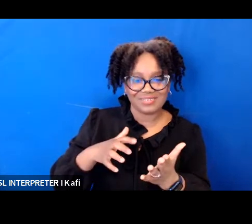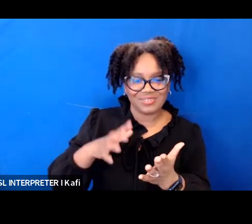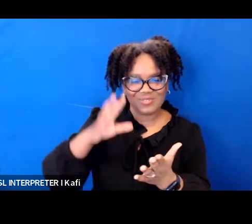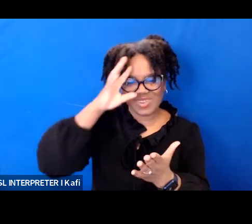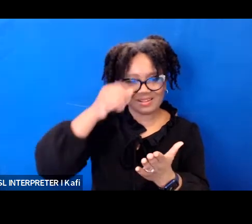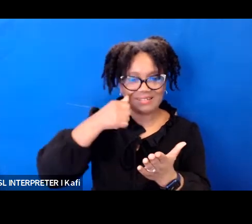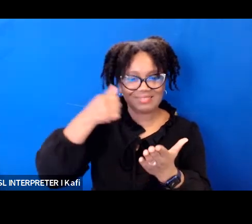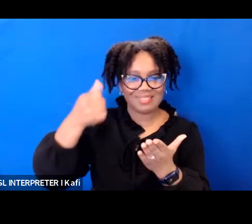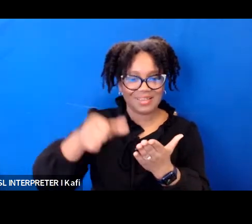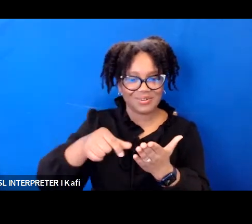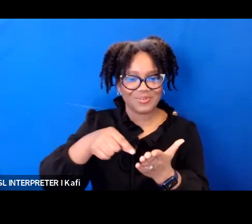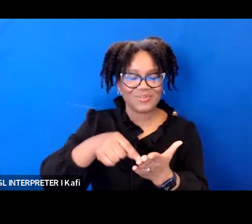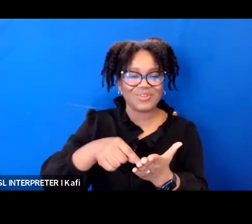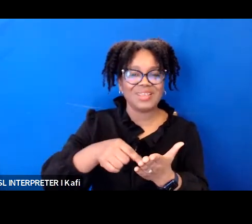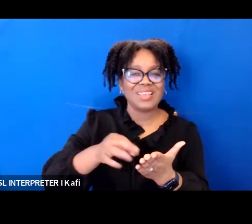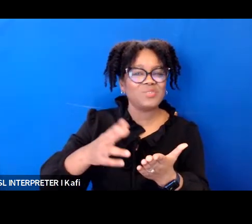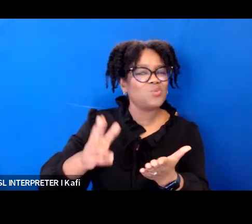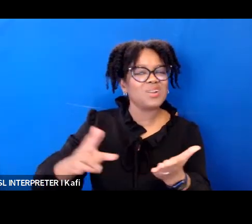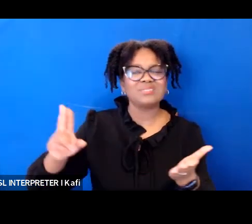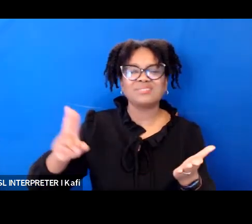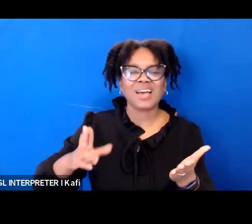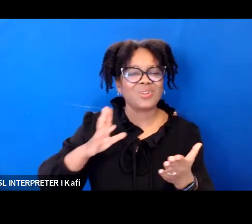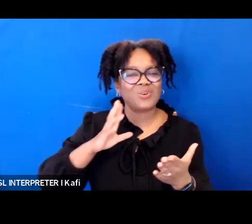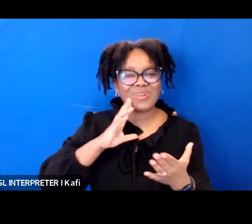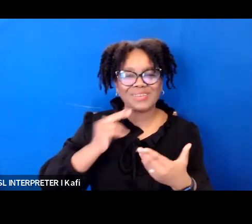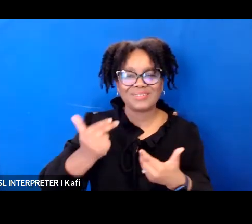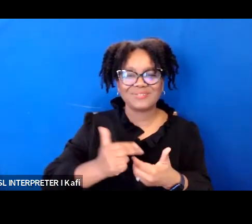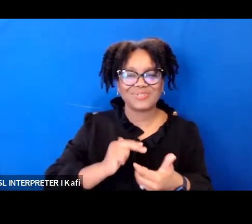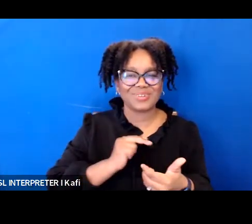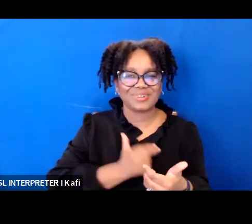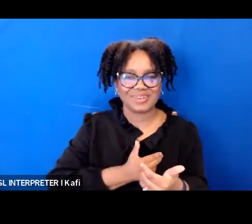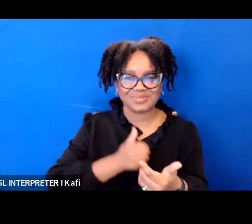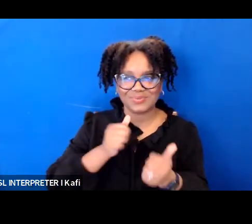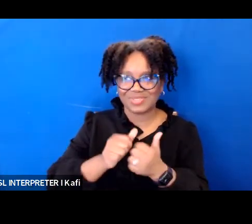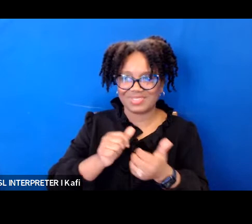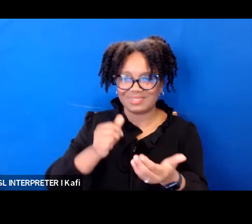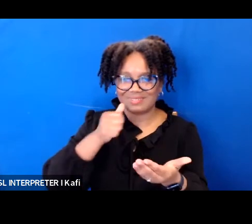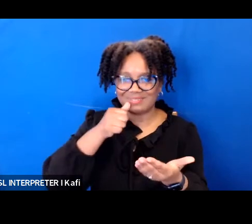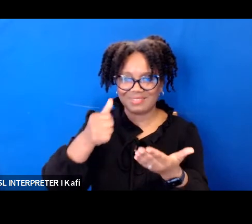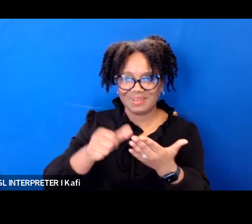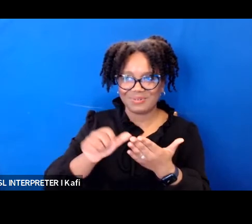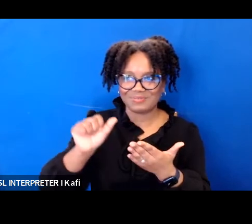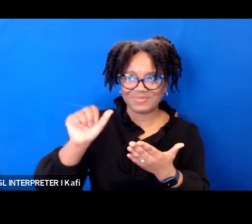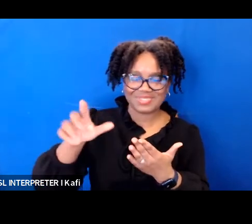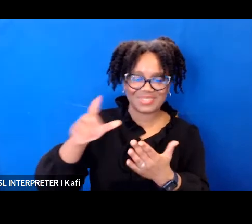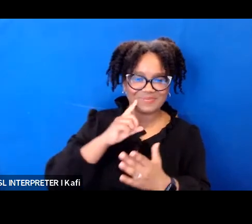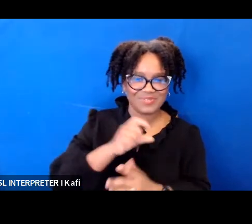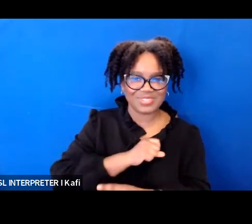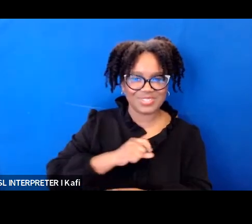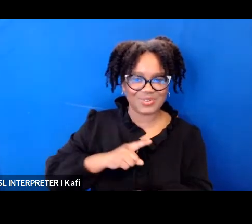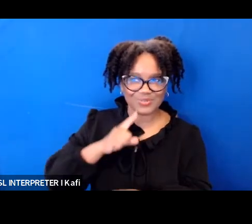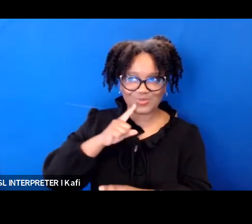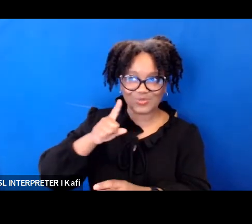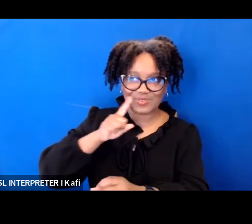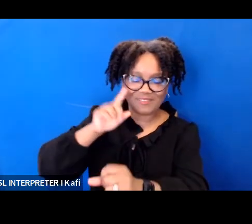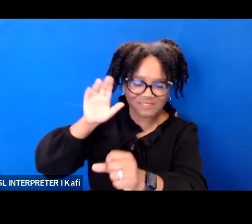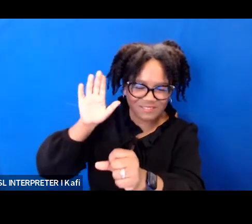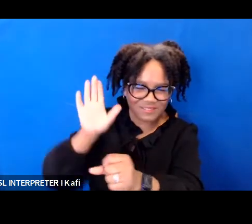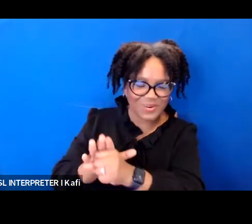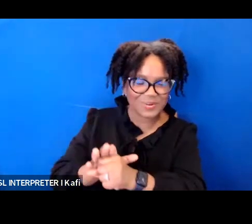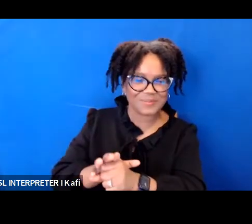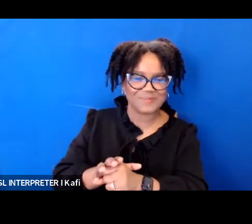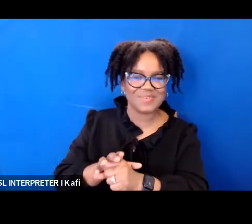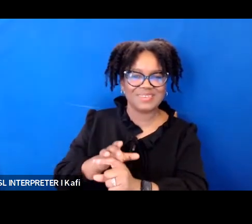to senators to urge them not only to confirm jackson but also amplify how incredibly qualified